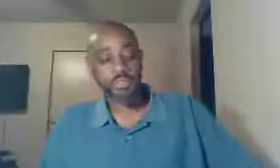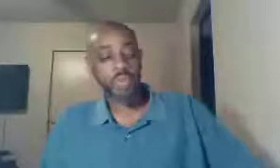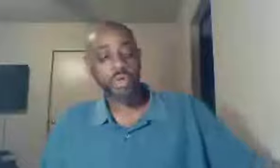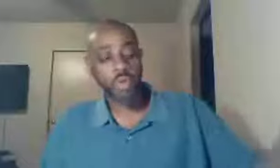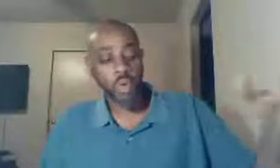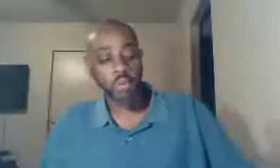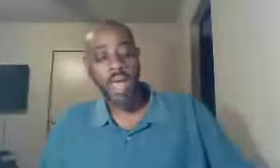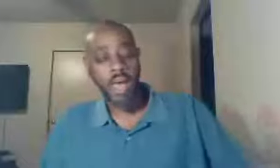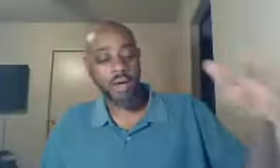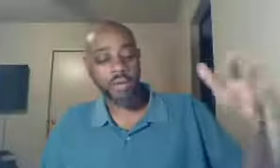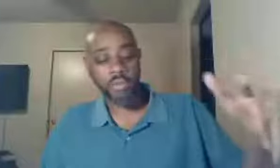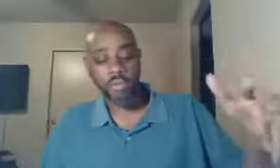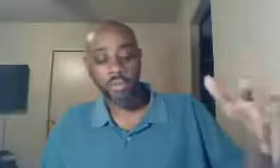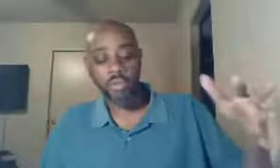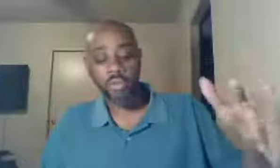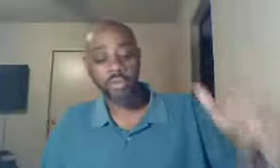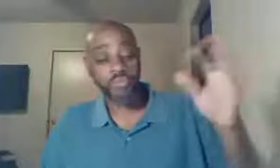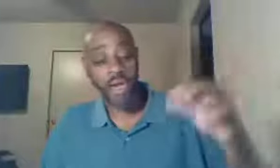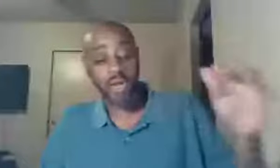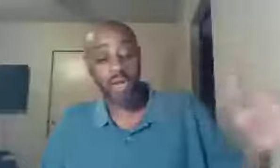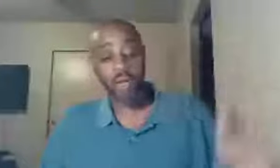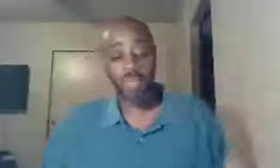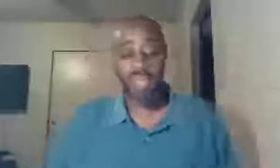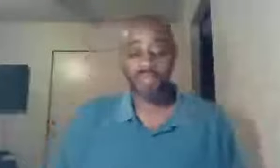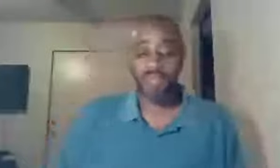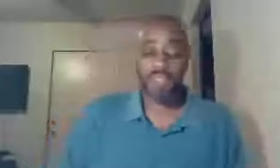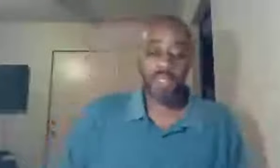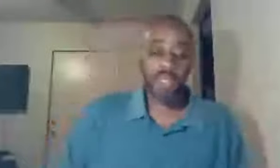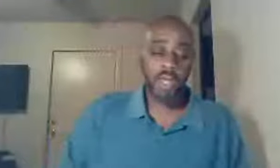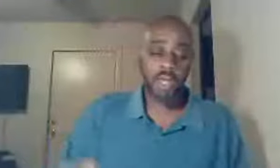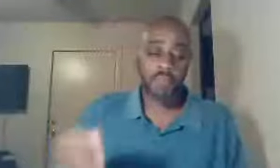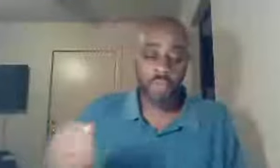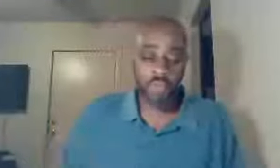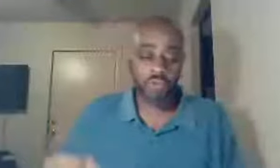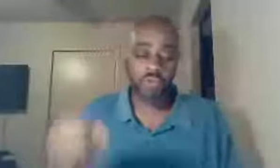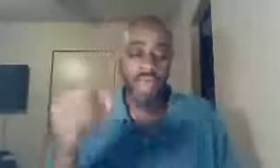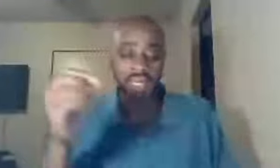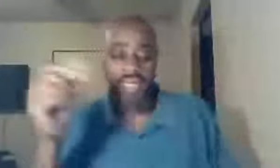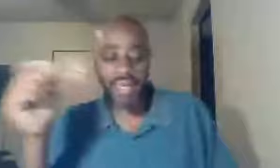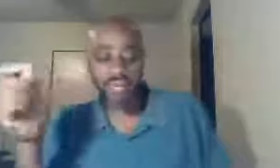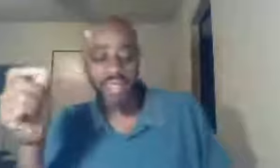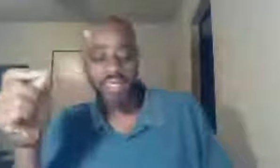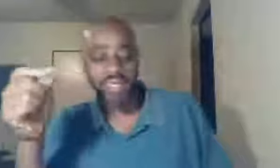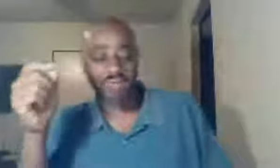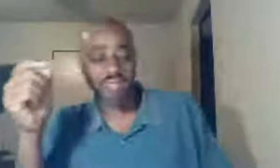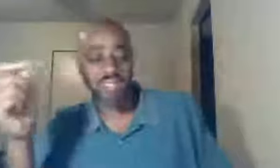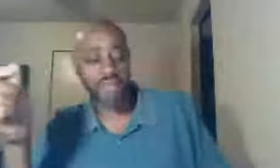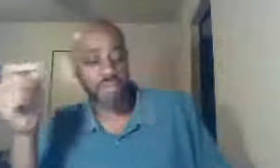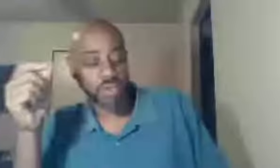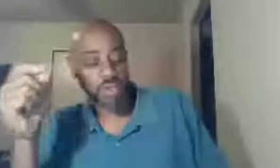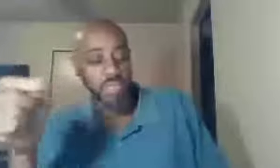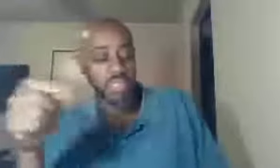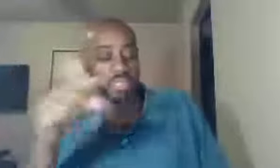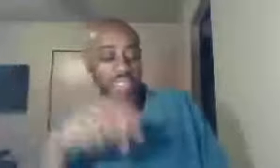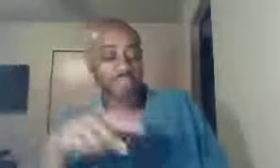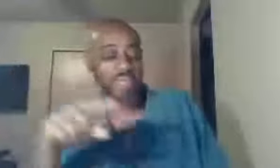who were well, who very well, would have been, moved by cleverness, and philosophical speeches, given